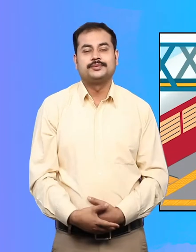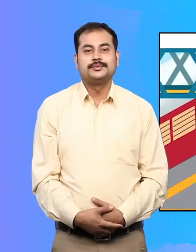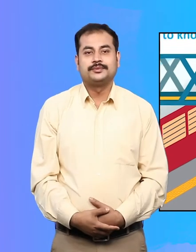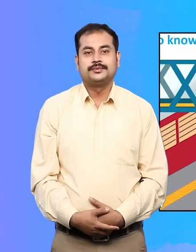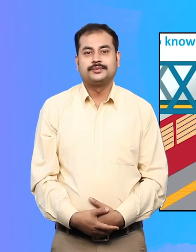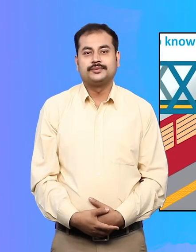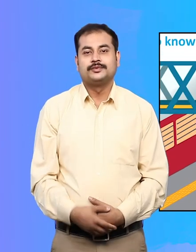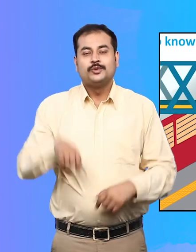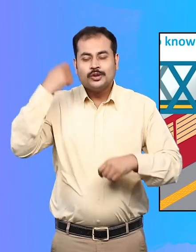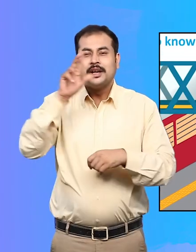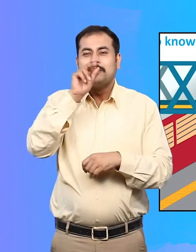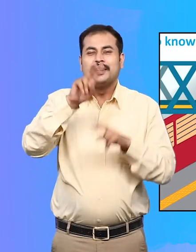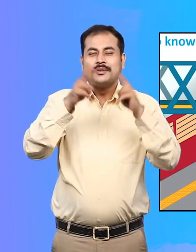Digital display.